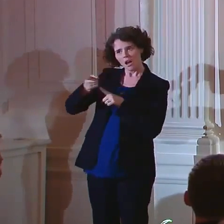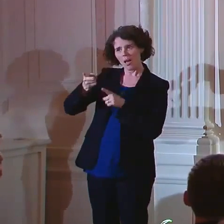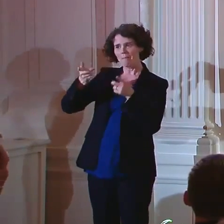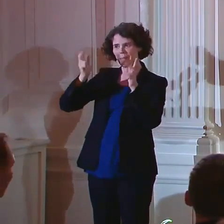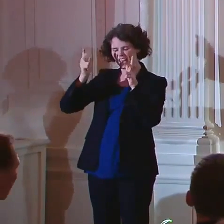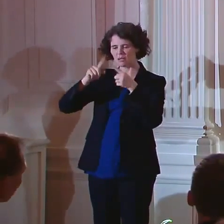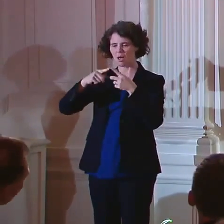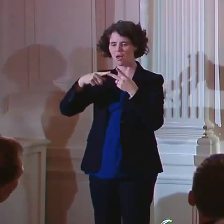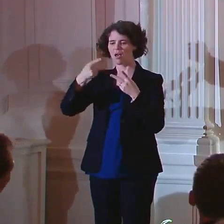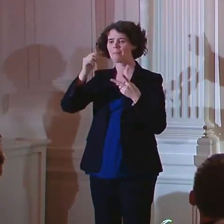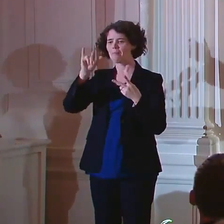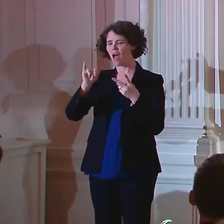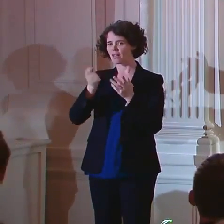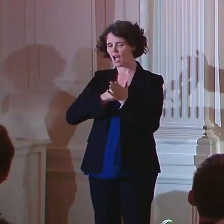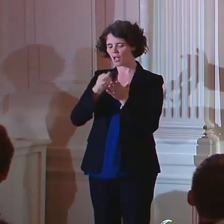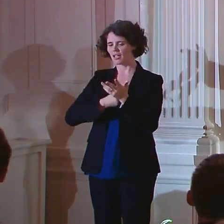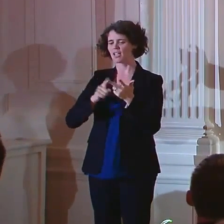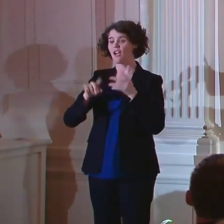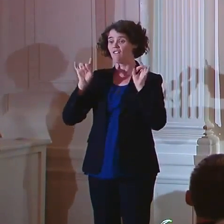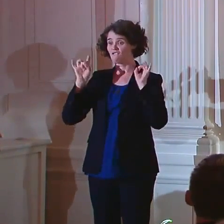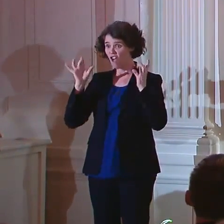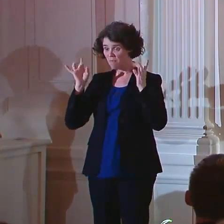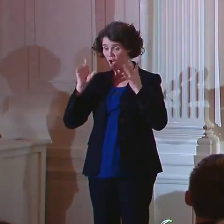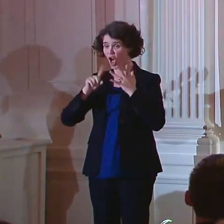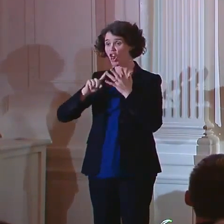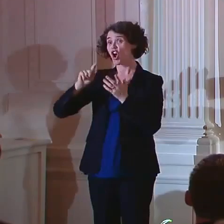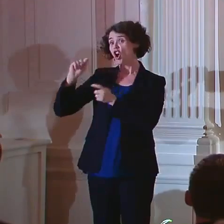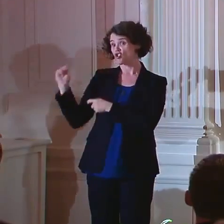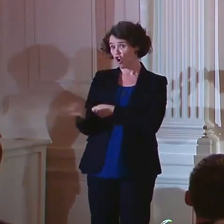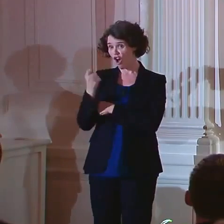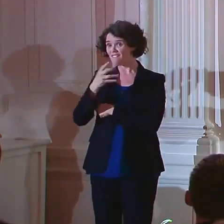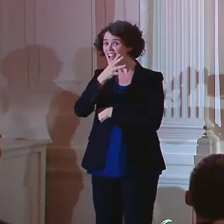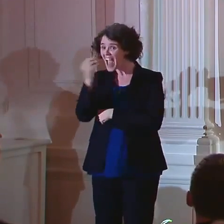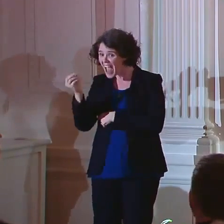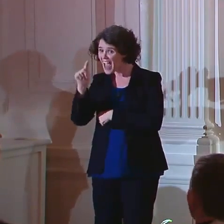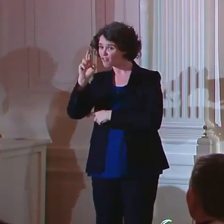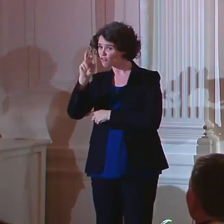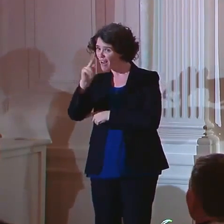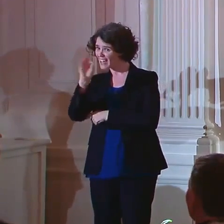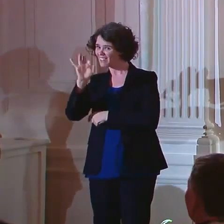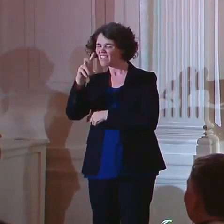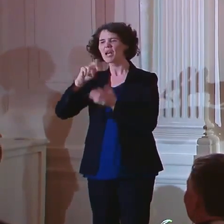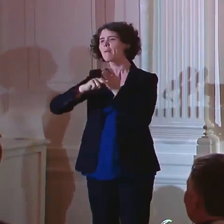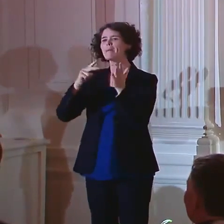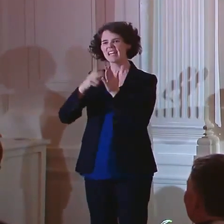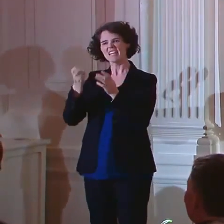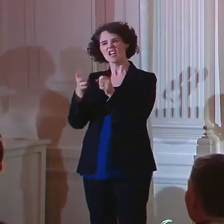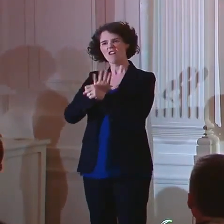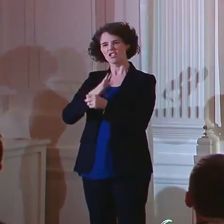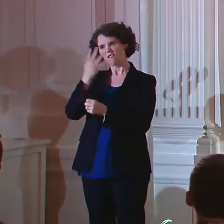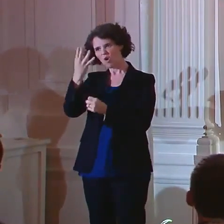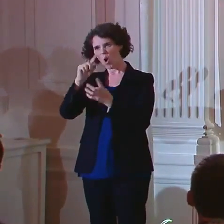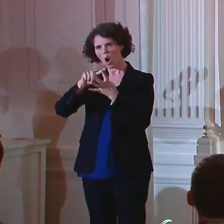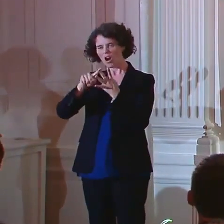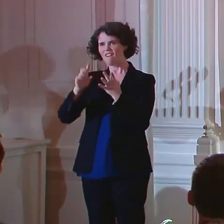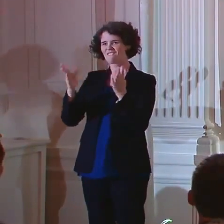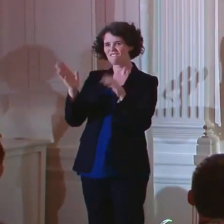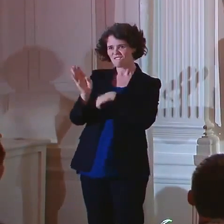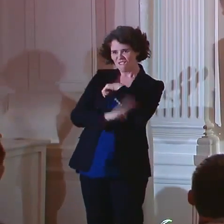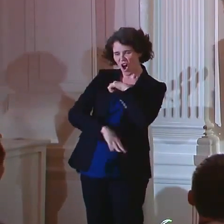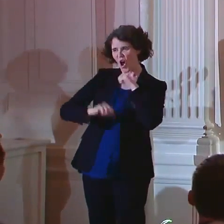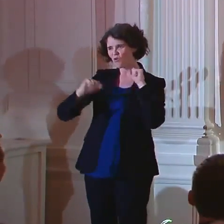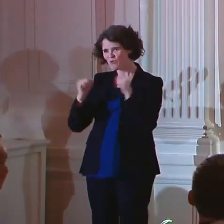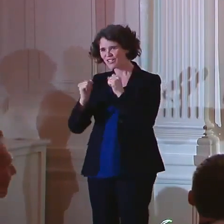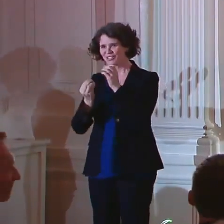polyhockey, volleyball, golf, and track and field. So he has all four seasons covered. Now he has a